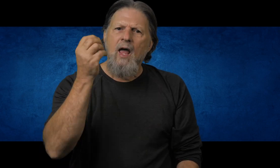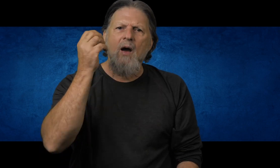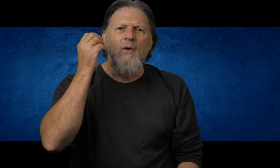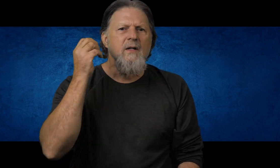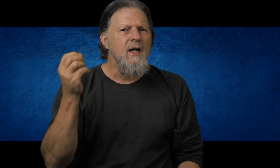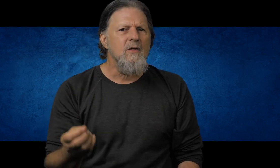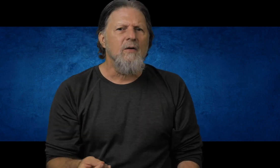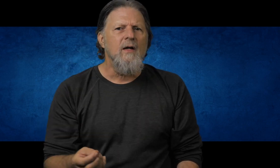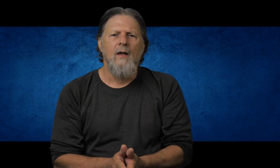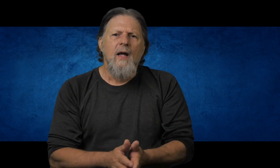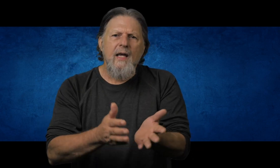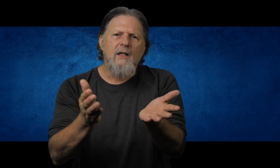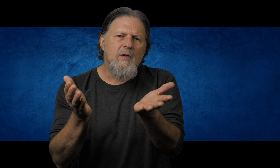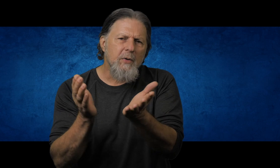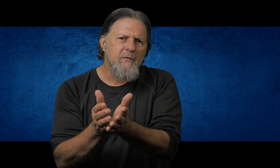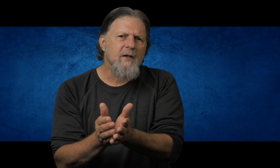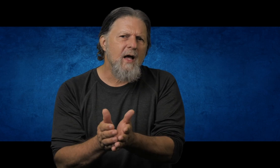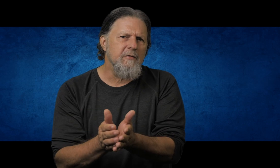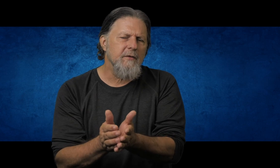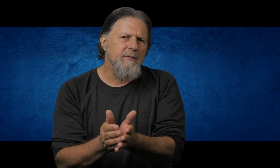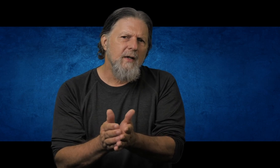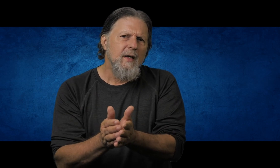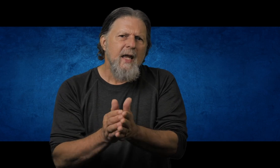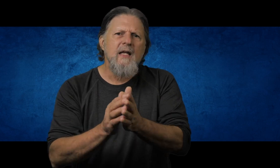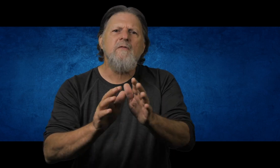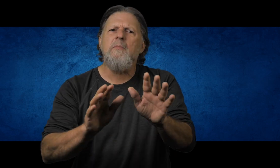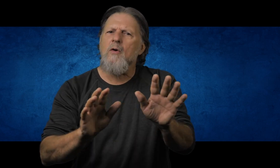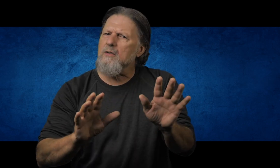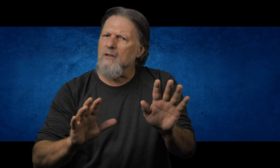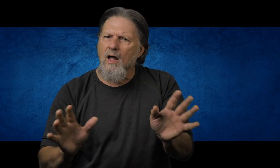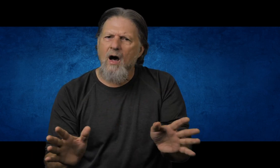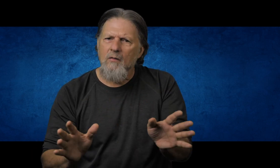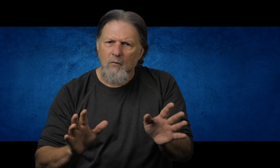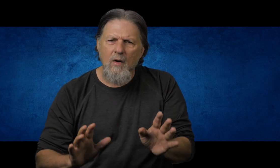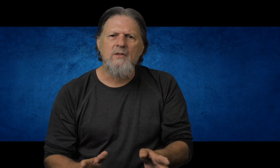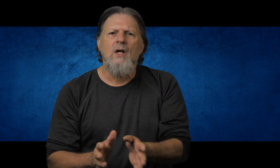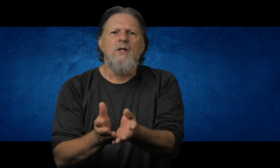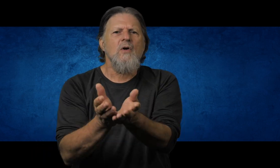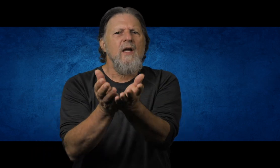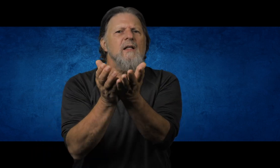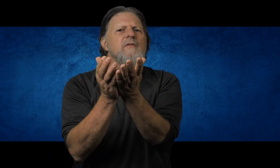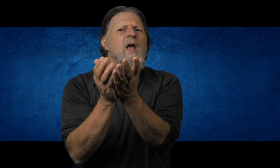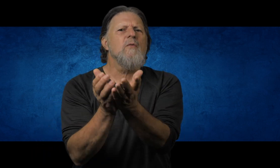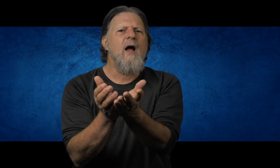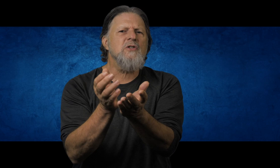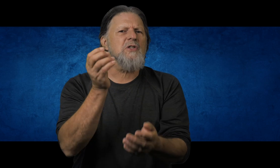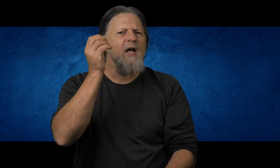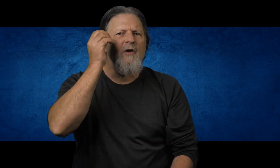and what did he do. He lived the perfect life. He never broke the law once. So he lived a righteous life,